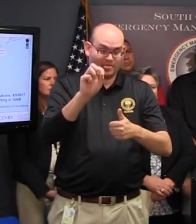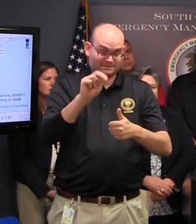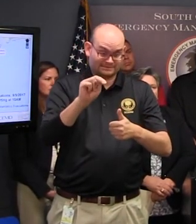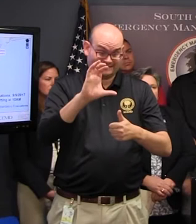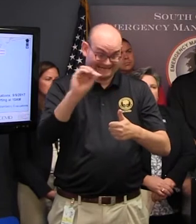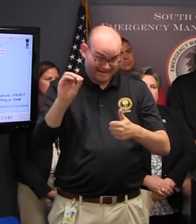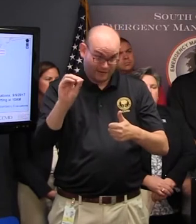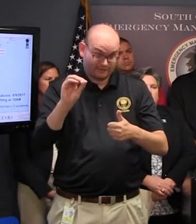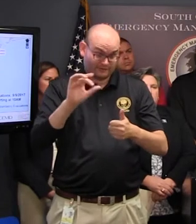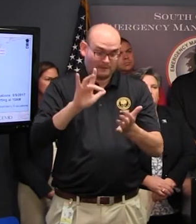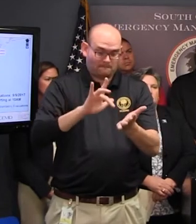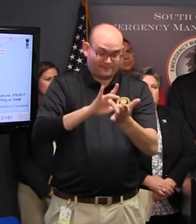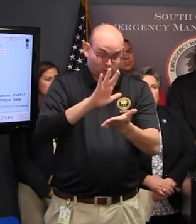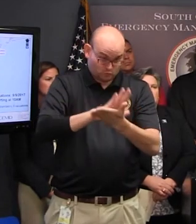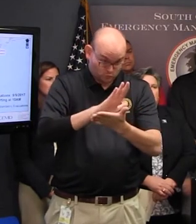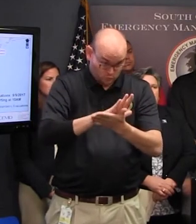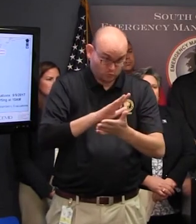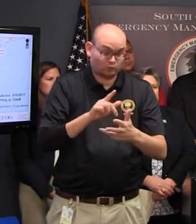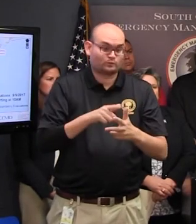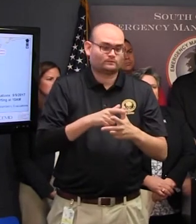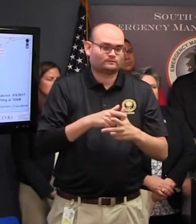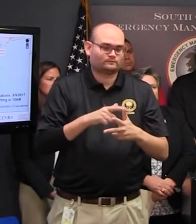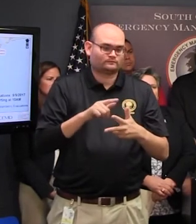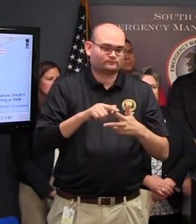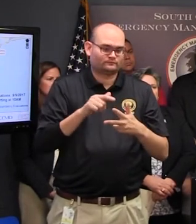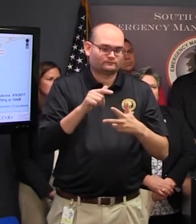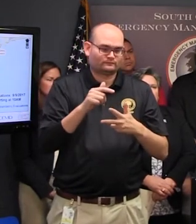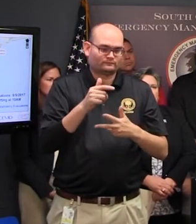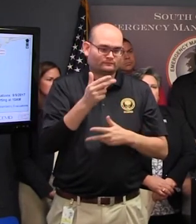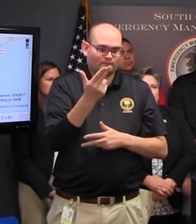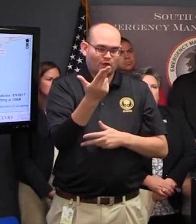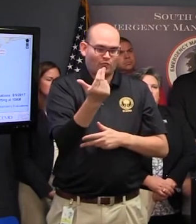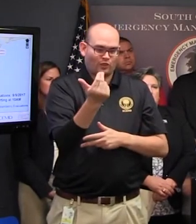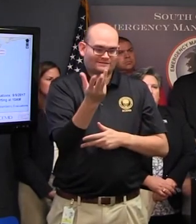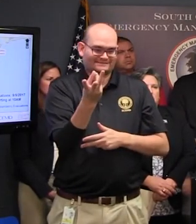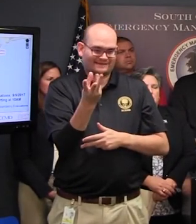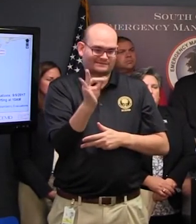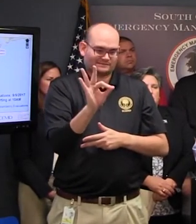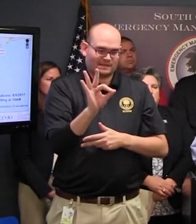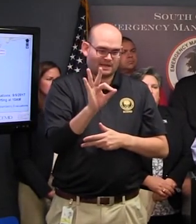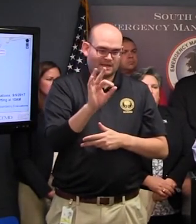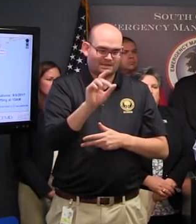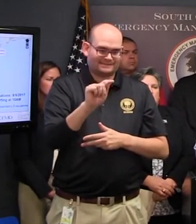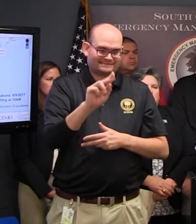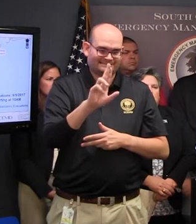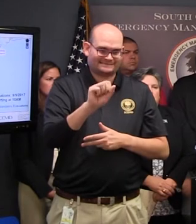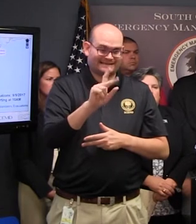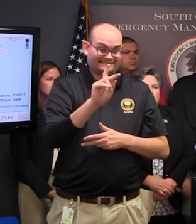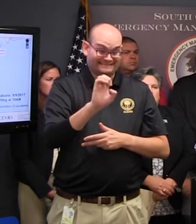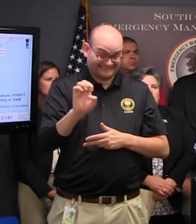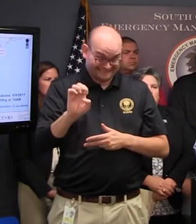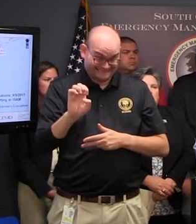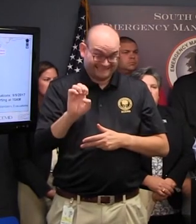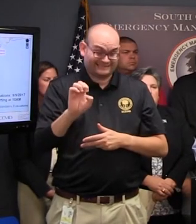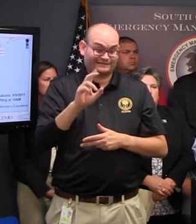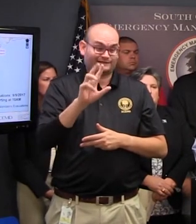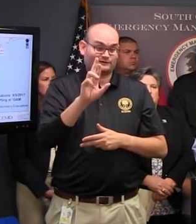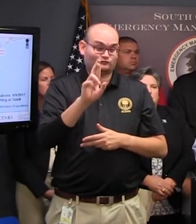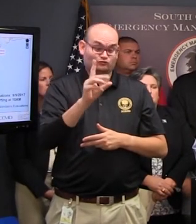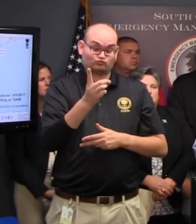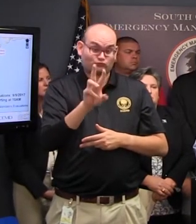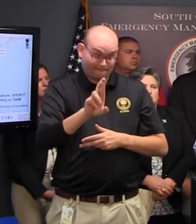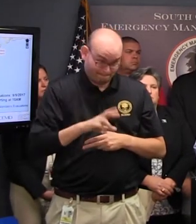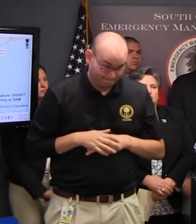at 1379 Tuskegee Airman Drive that is in Walterboro in Jasper County